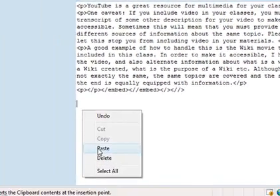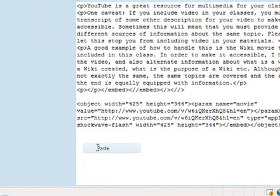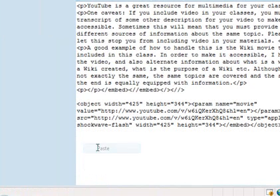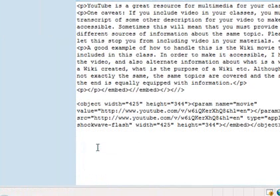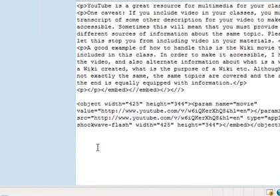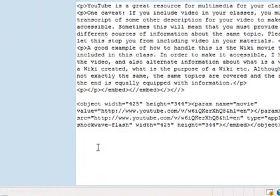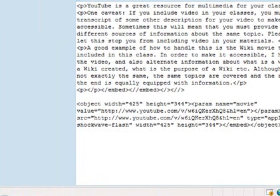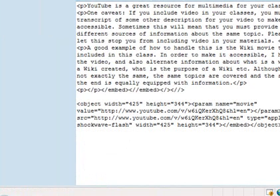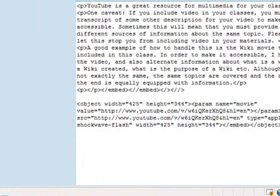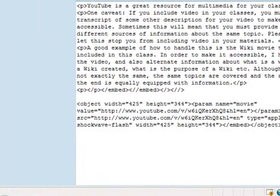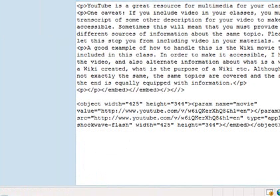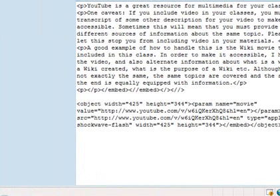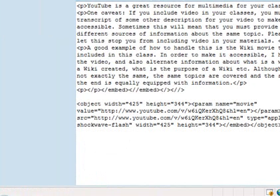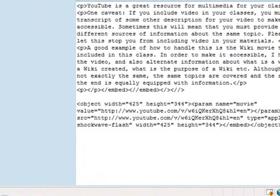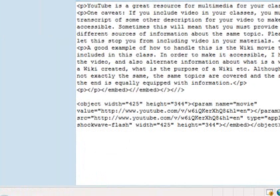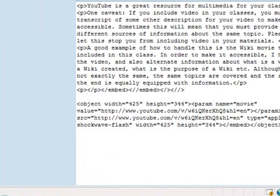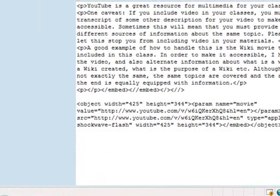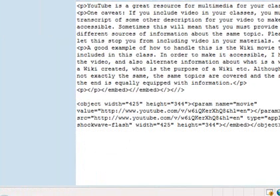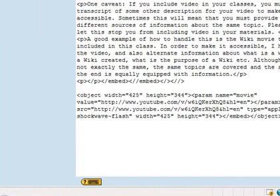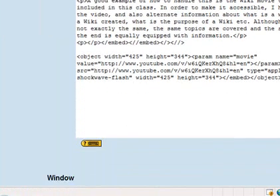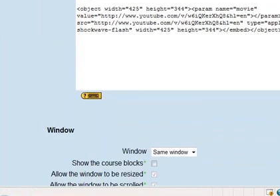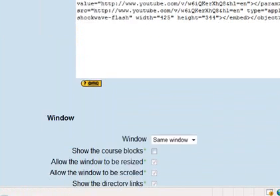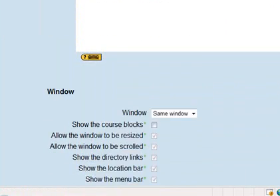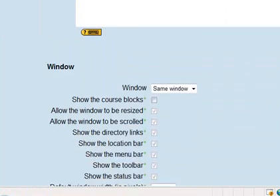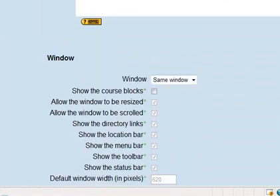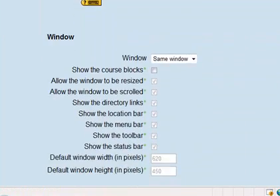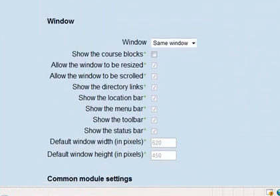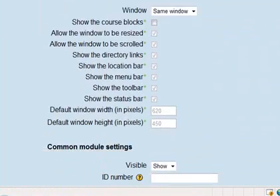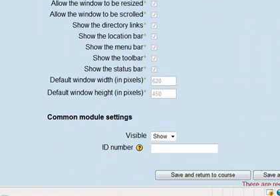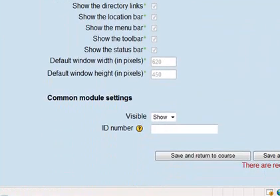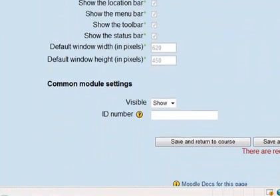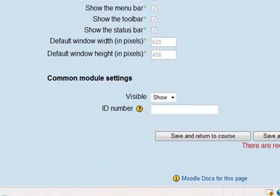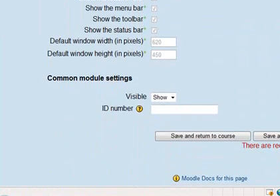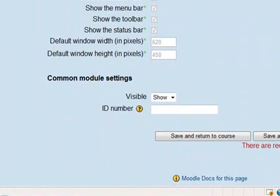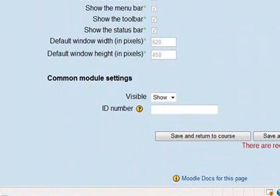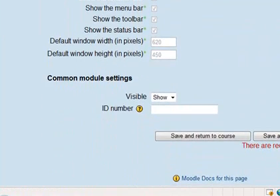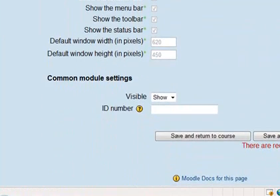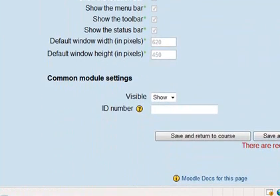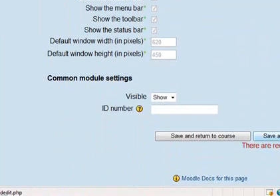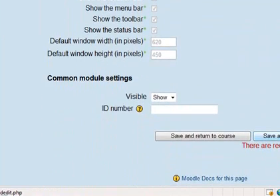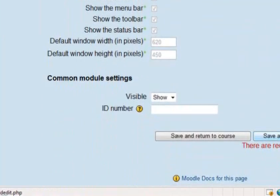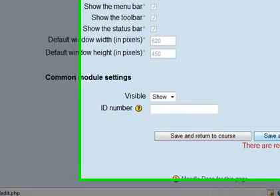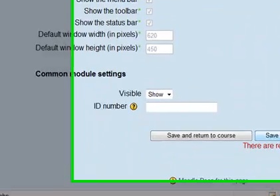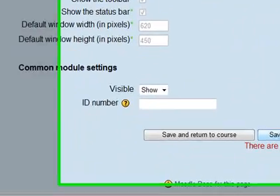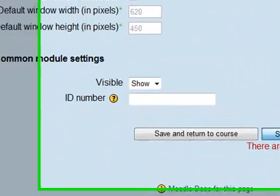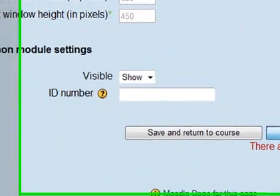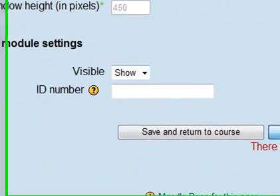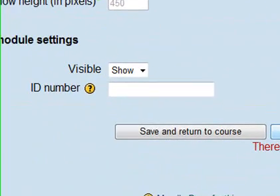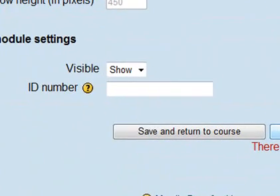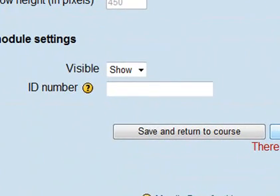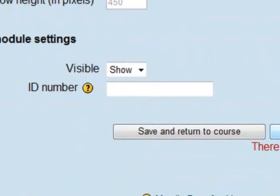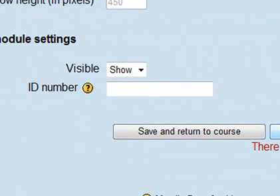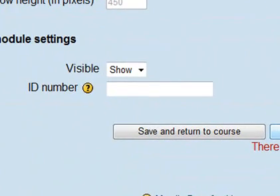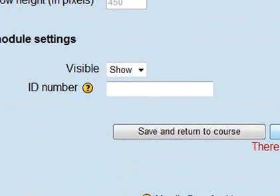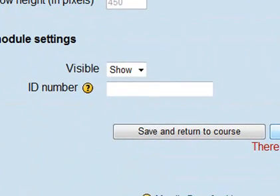clicking on paste click on save and